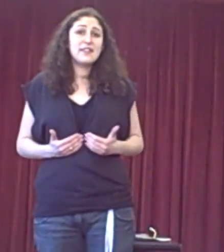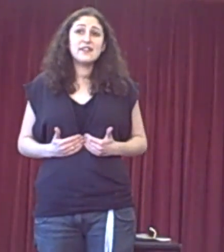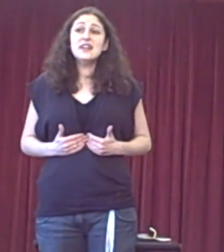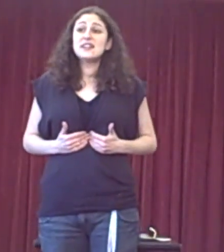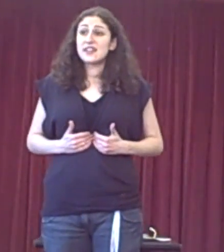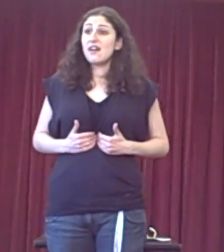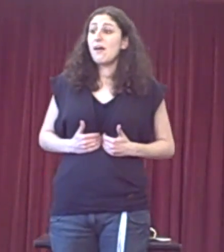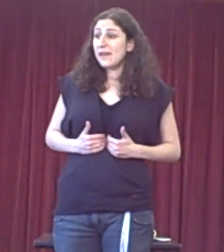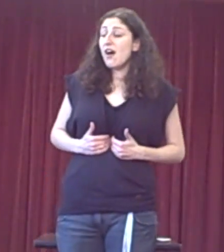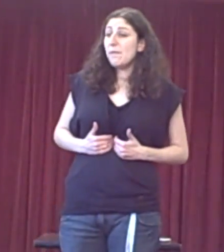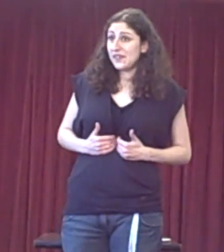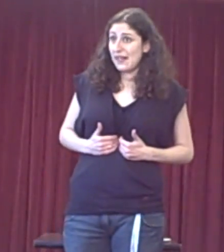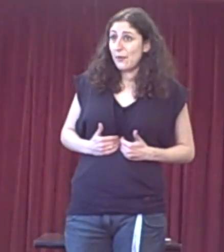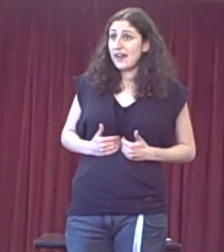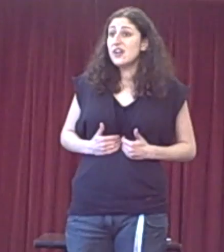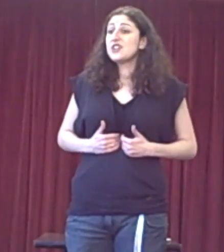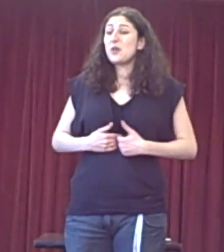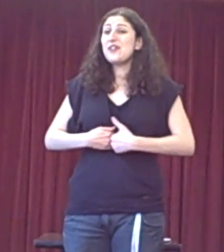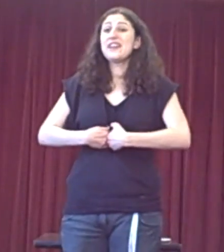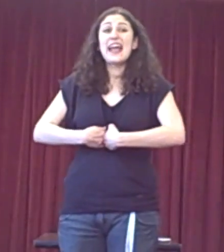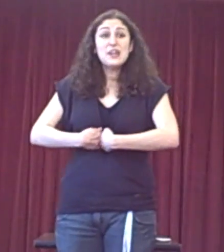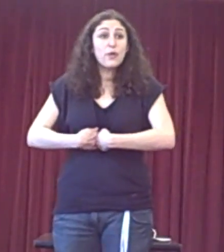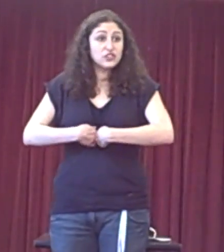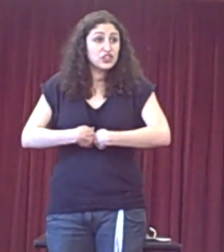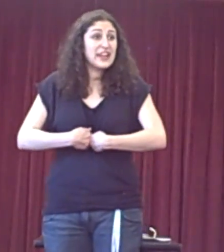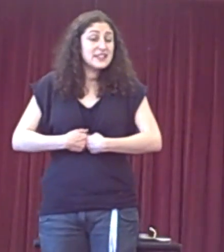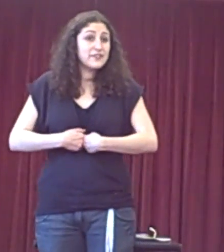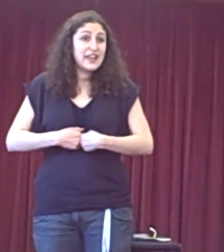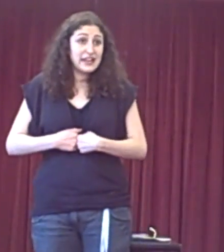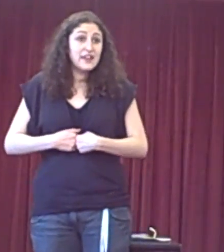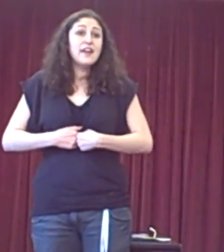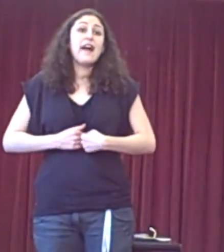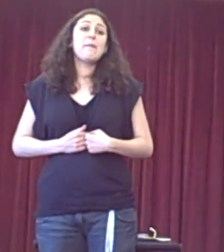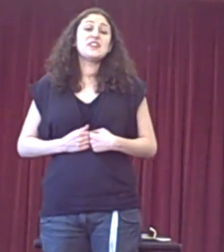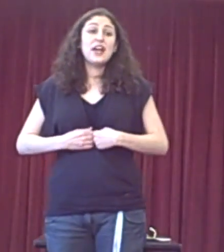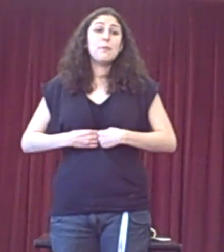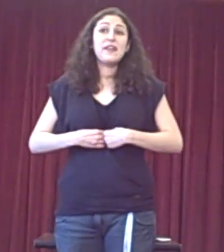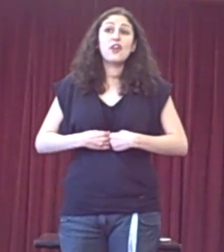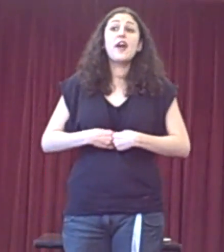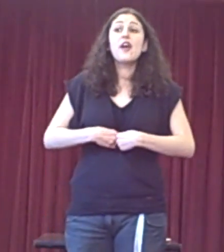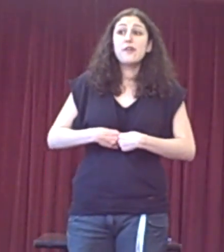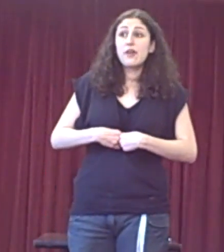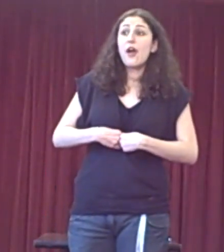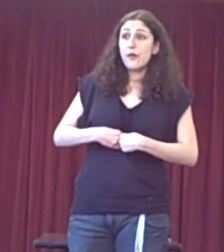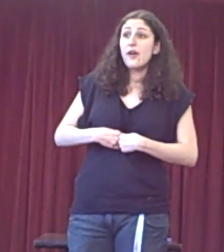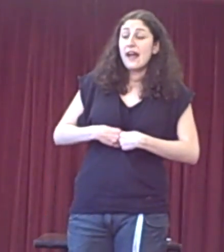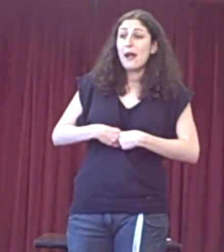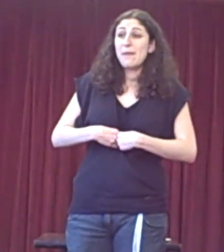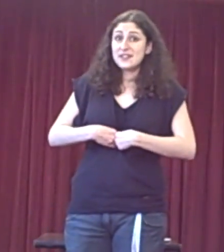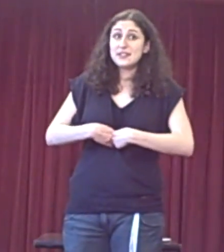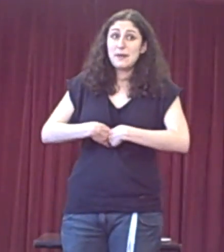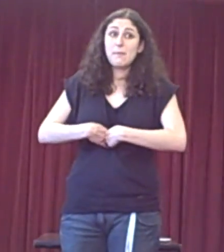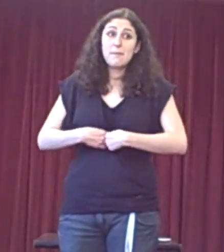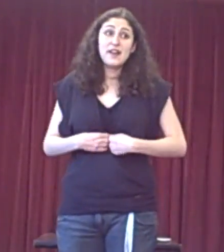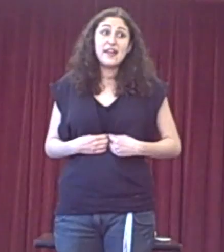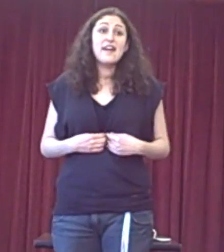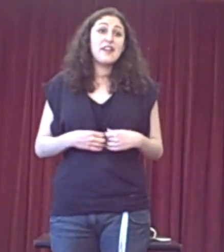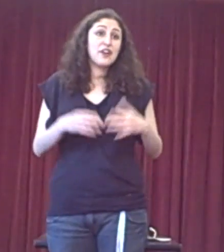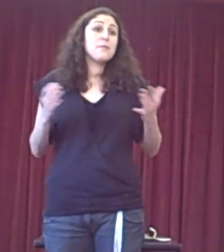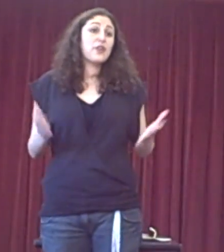that's going to be harmed in that way. So, I don't think anyone should intervene and tell me that I don't know how best to spend my money, and that I'm not